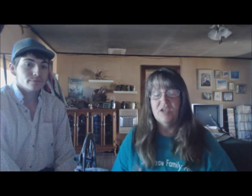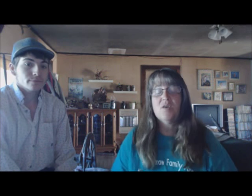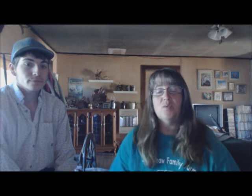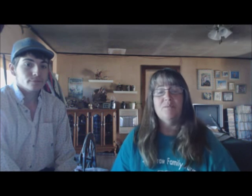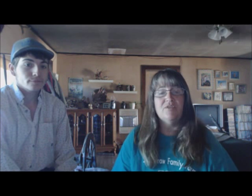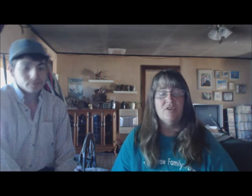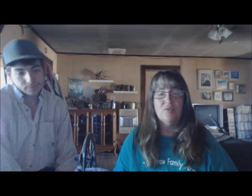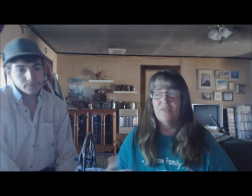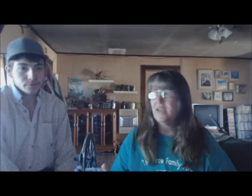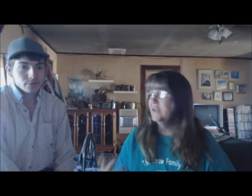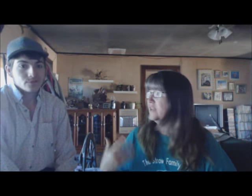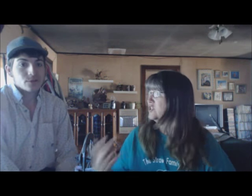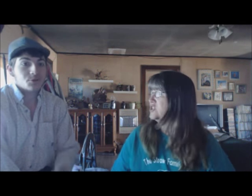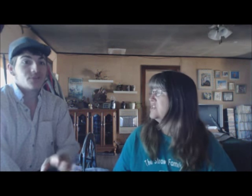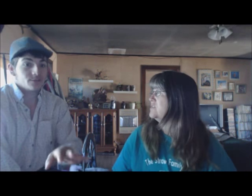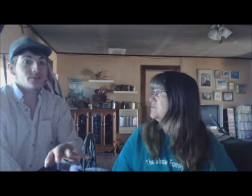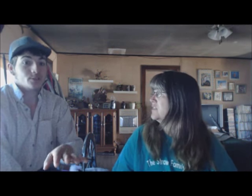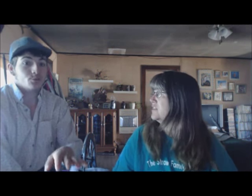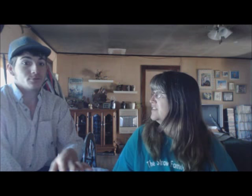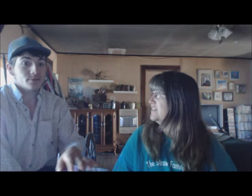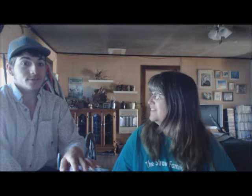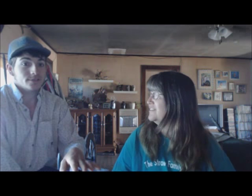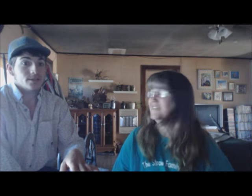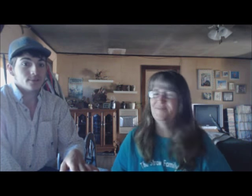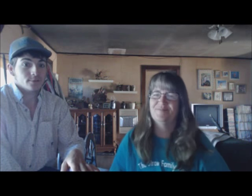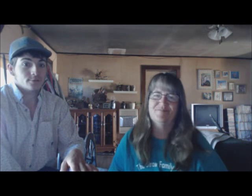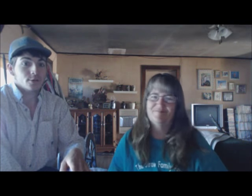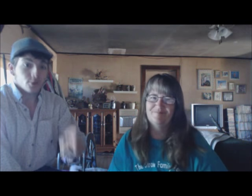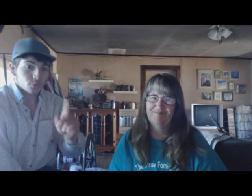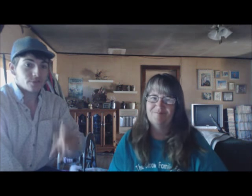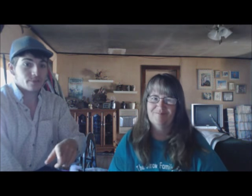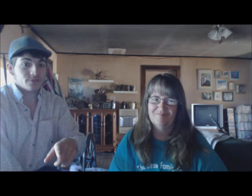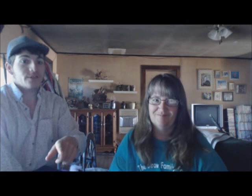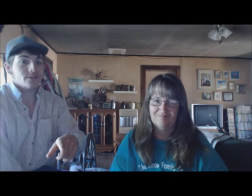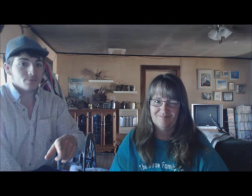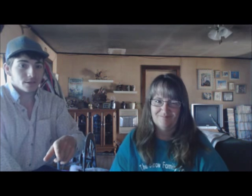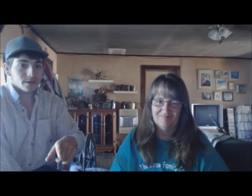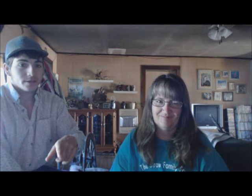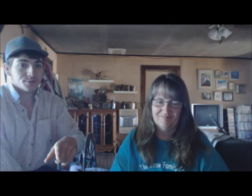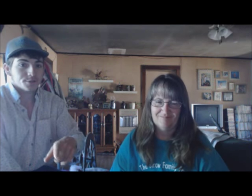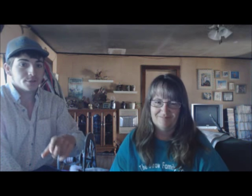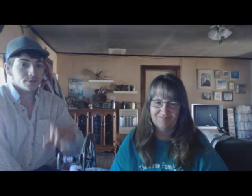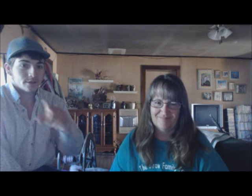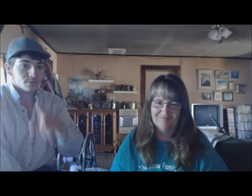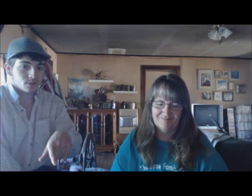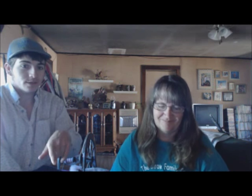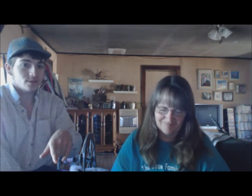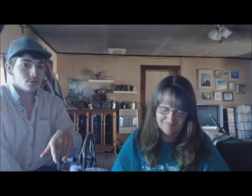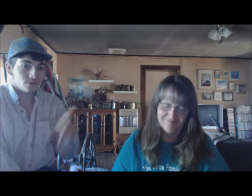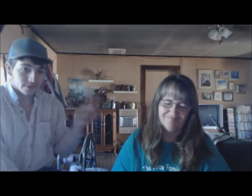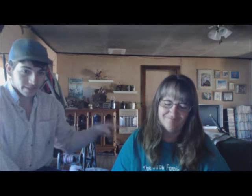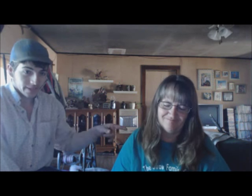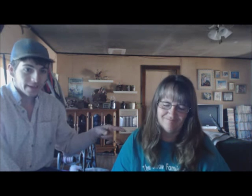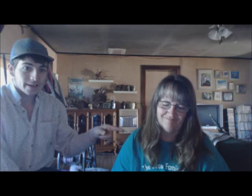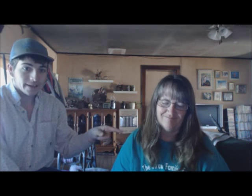Anyway, we moved her with that, and she was found really cool stuff on the side of the road. We found her at Fin Supplier, they're like brand new, we found that.